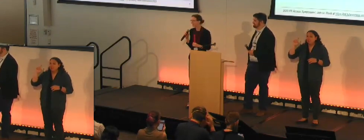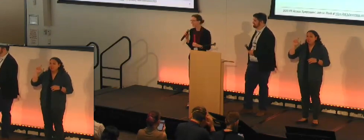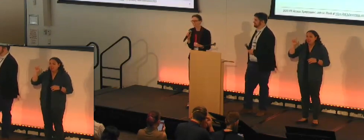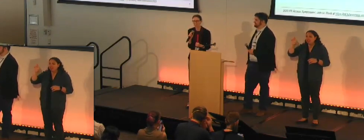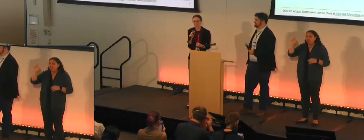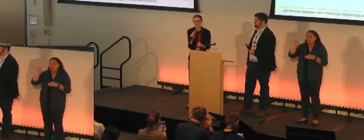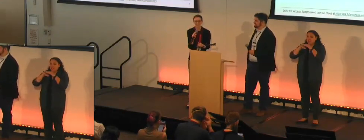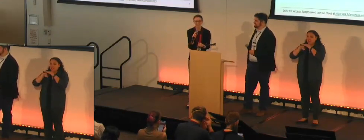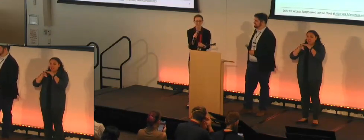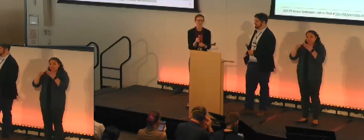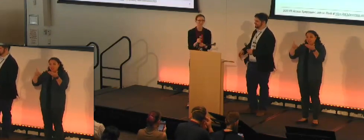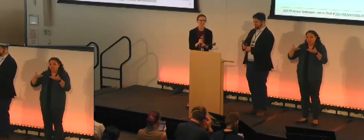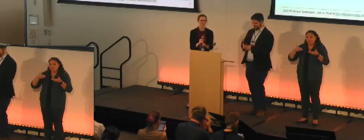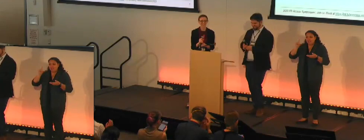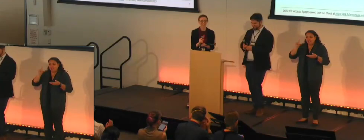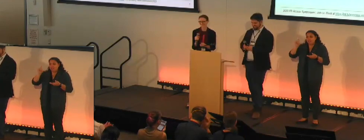XR Access Symposium.